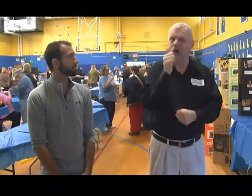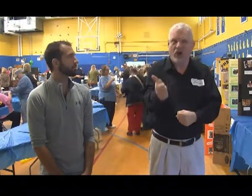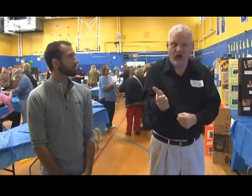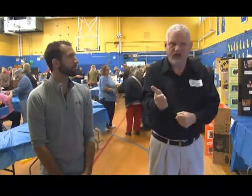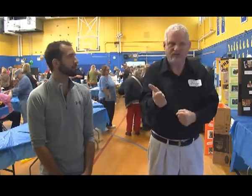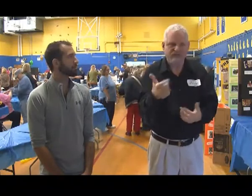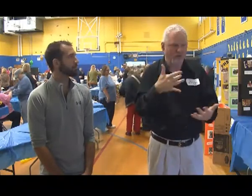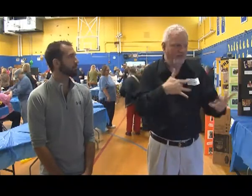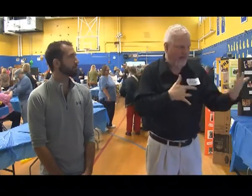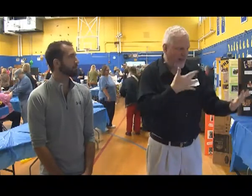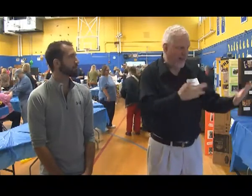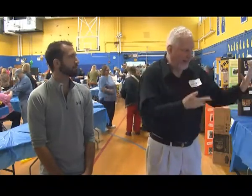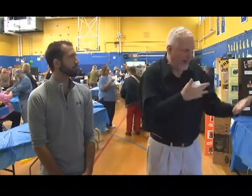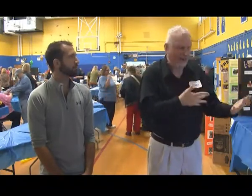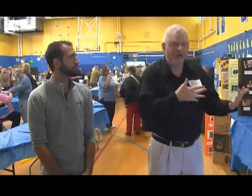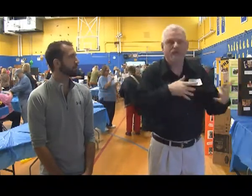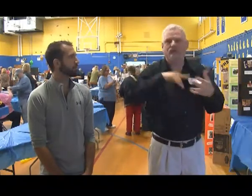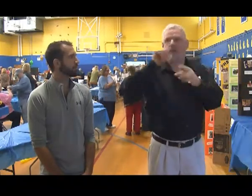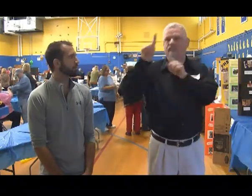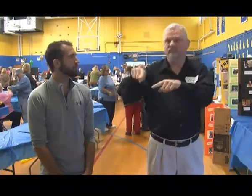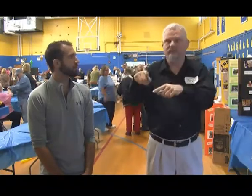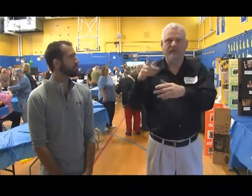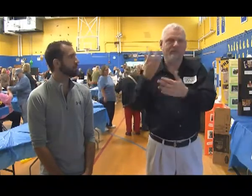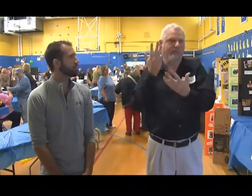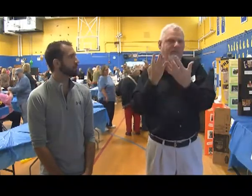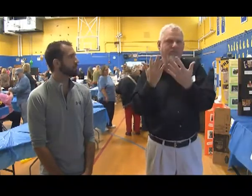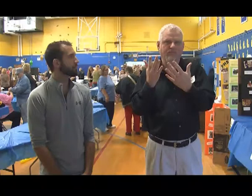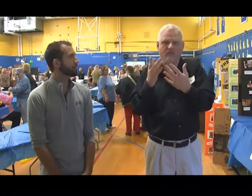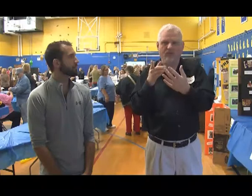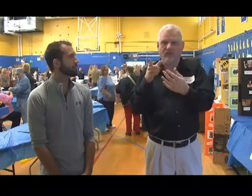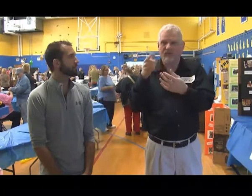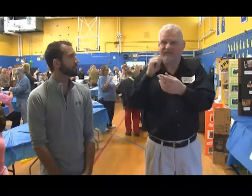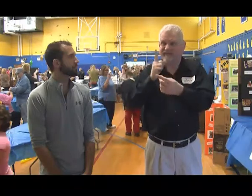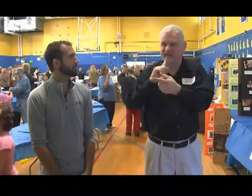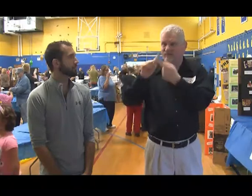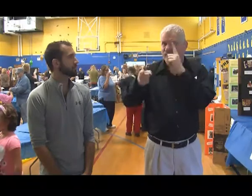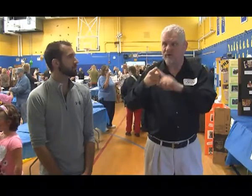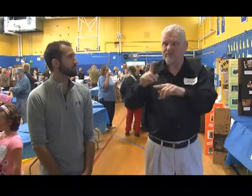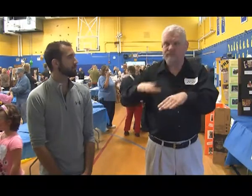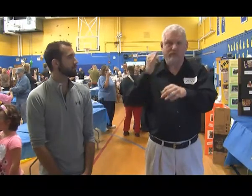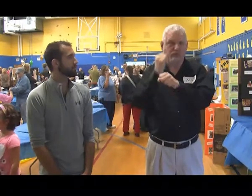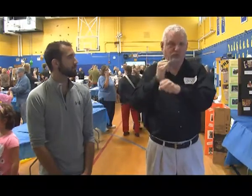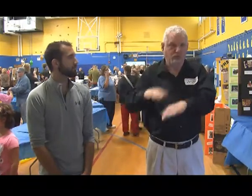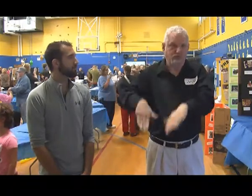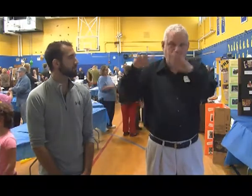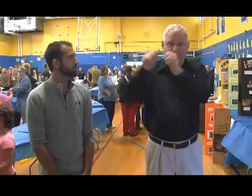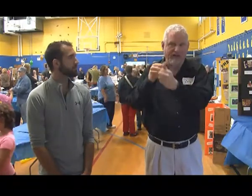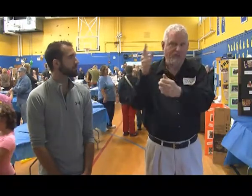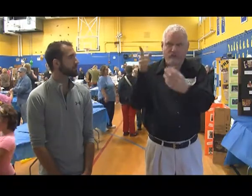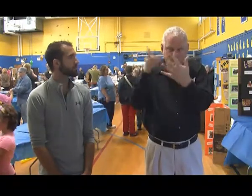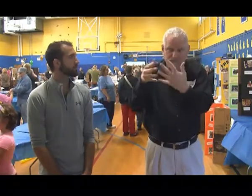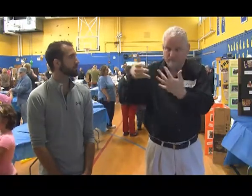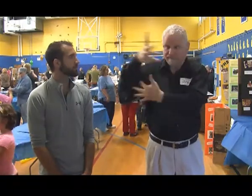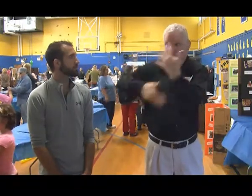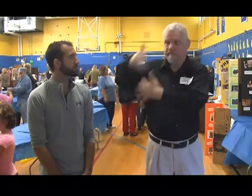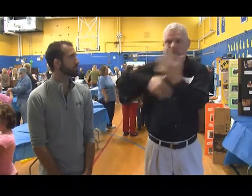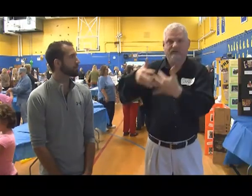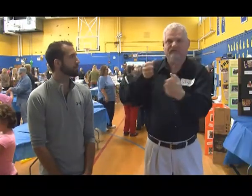different than how a hearing person would address life. Growing up Deaf in a hearing family, communication is a lot different and a lot more challenging.